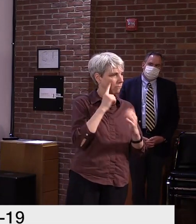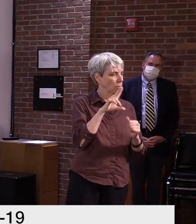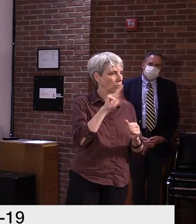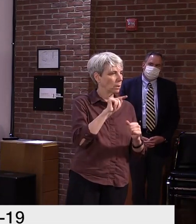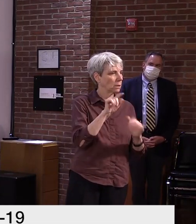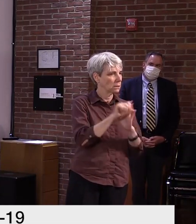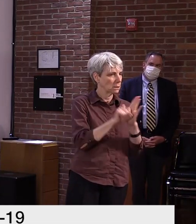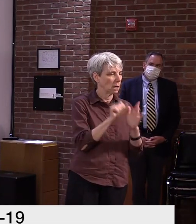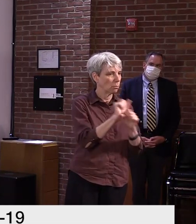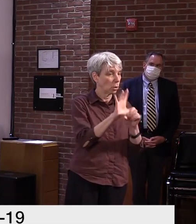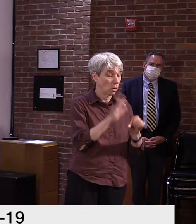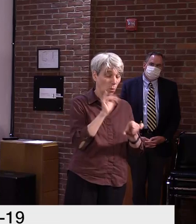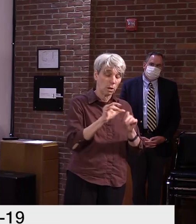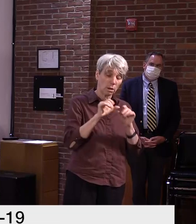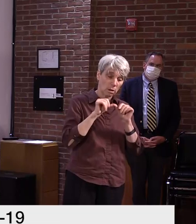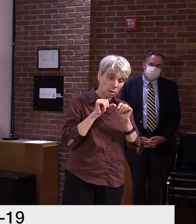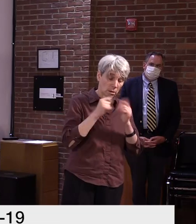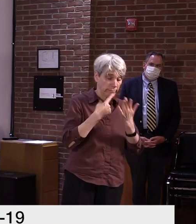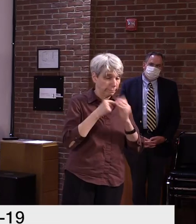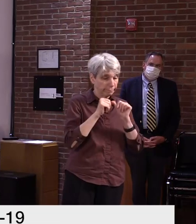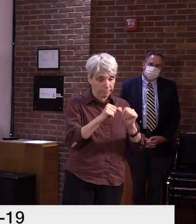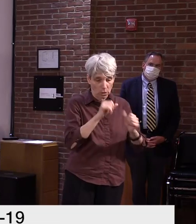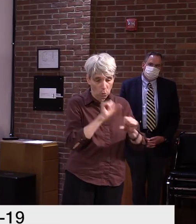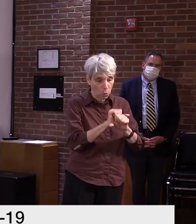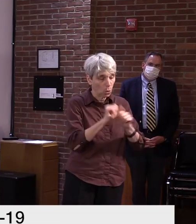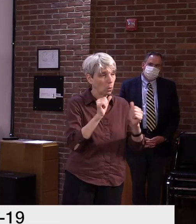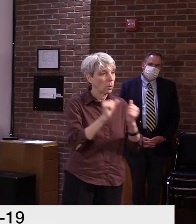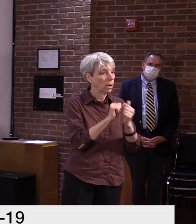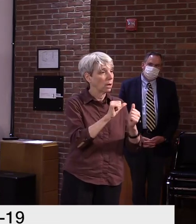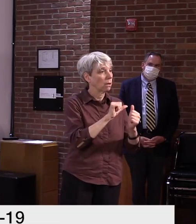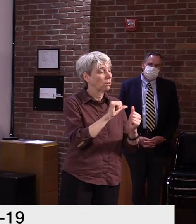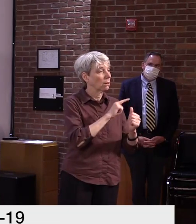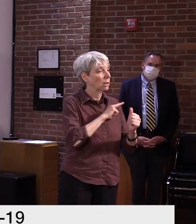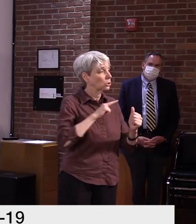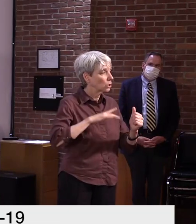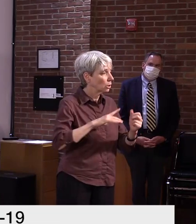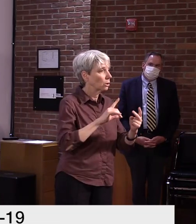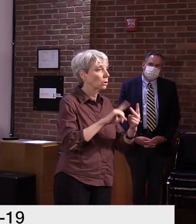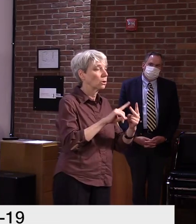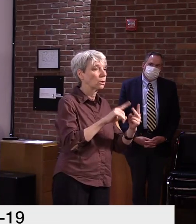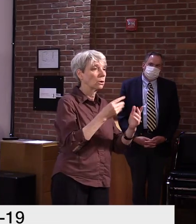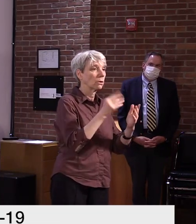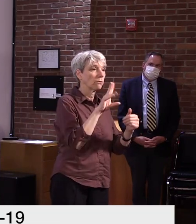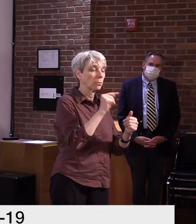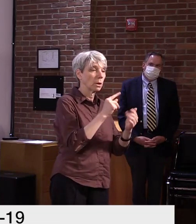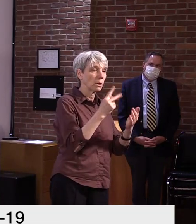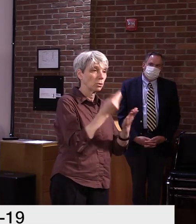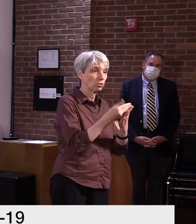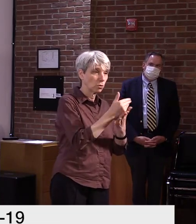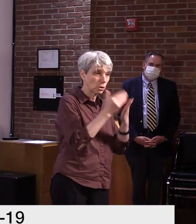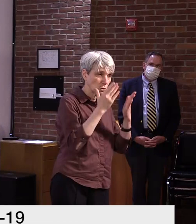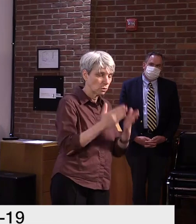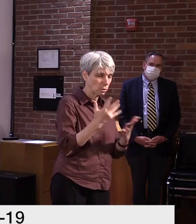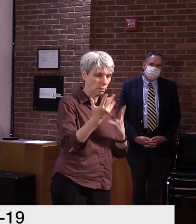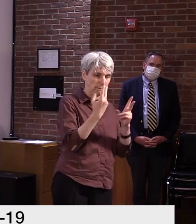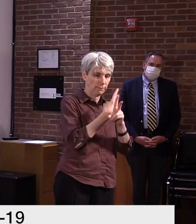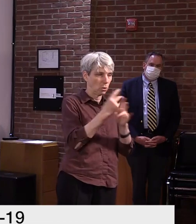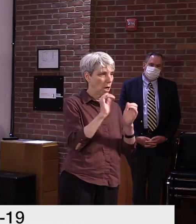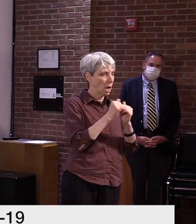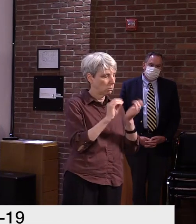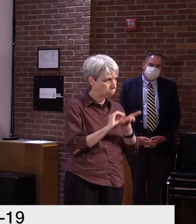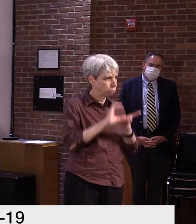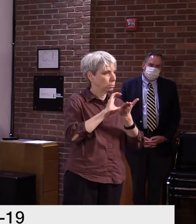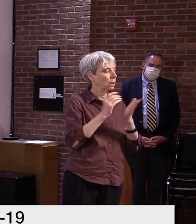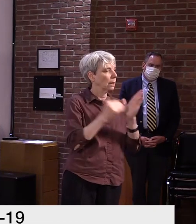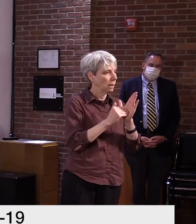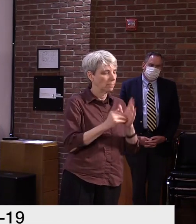in ways that we can bring that into reality. What are some